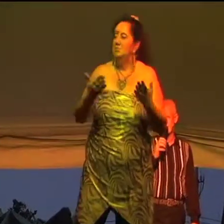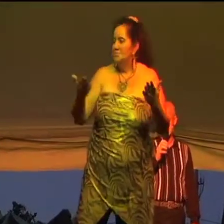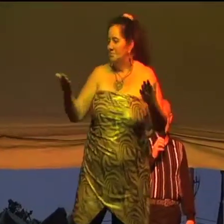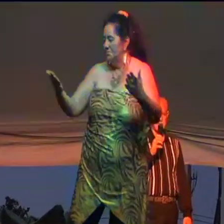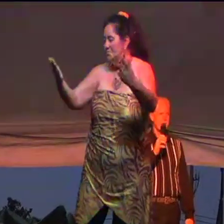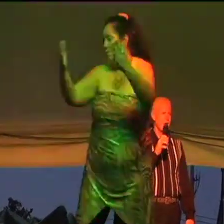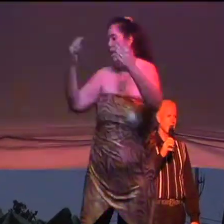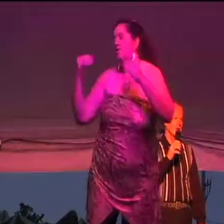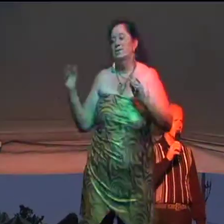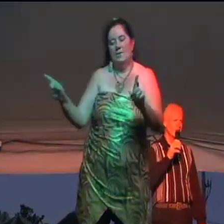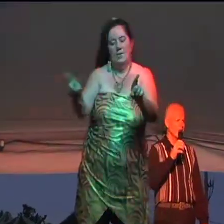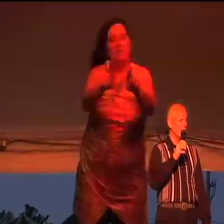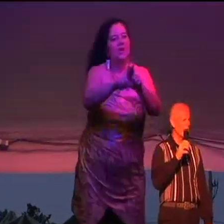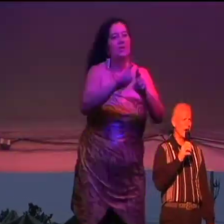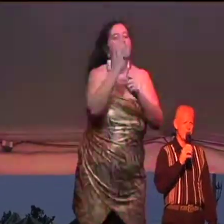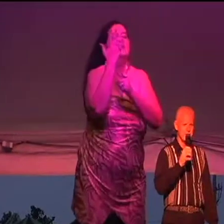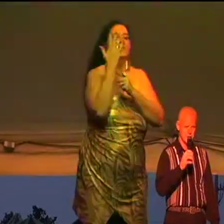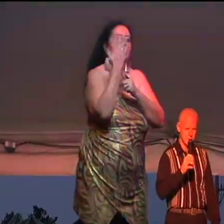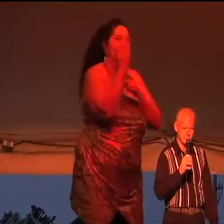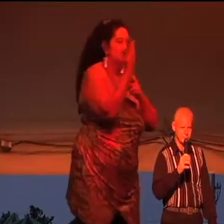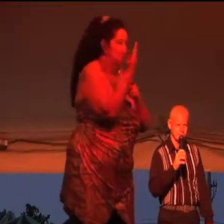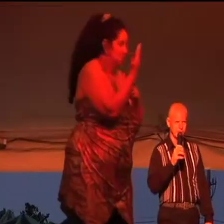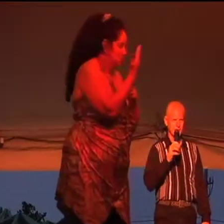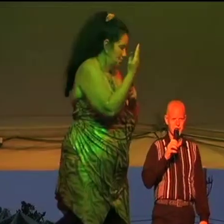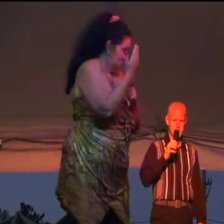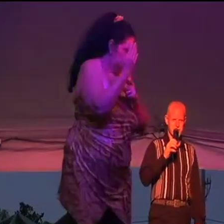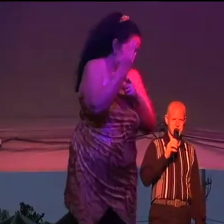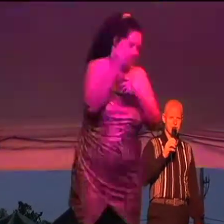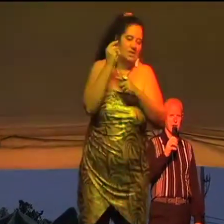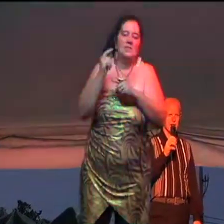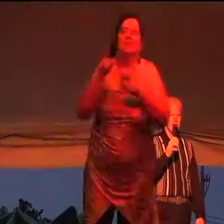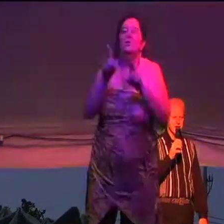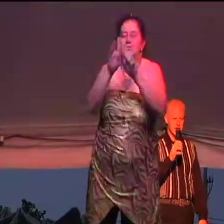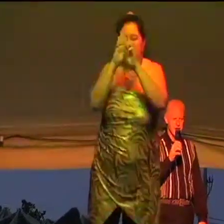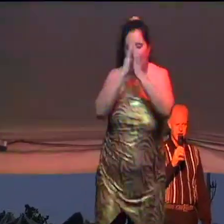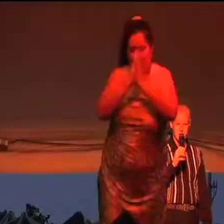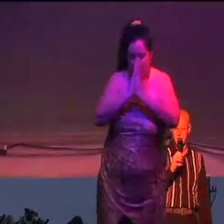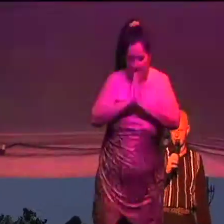To be part of the candle I vigil Just to kneel and silently pray